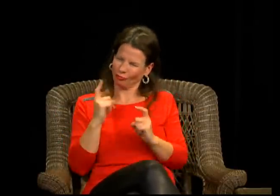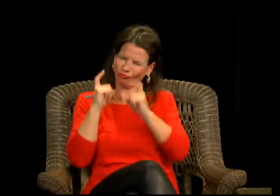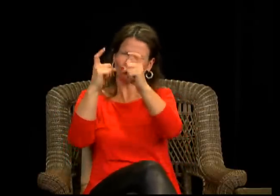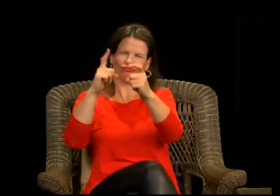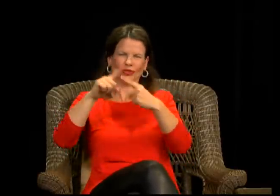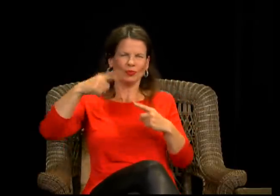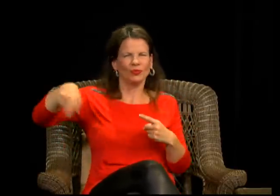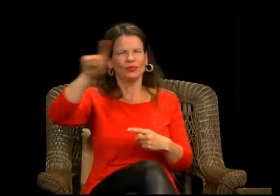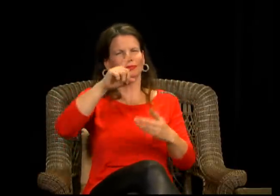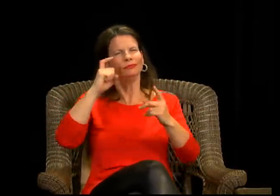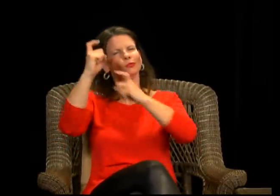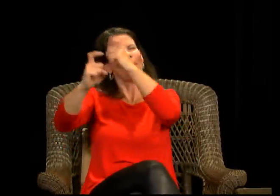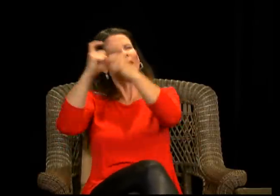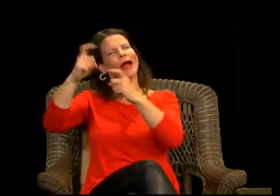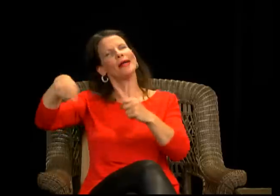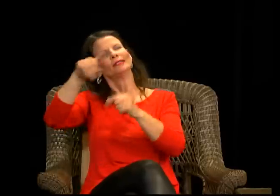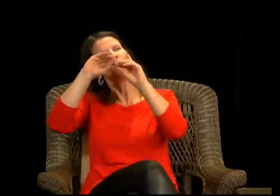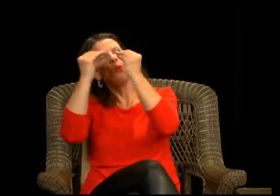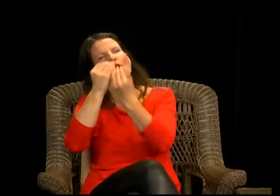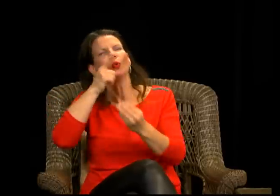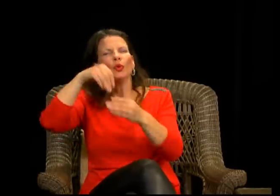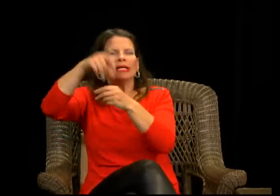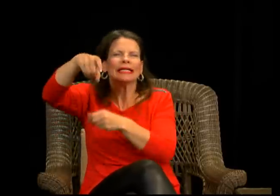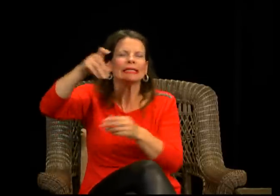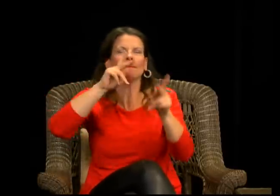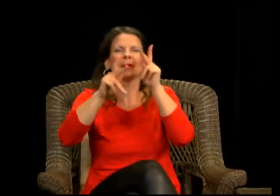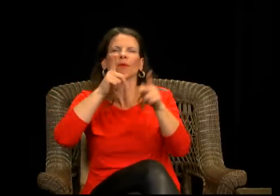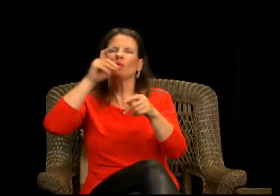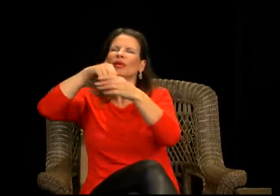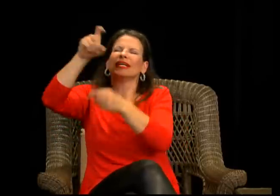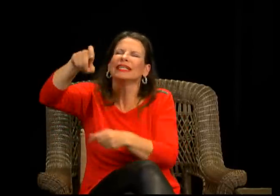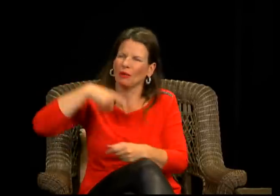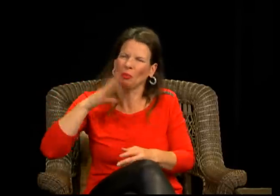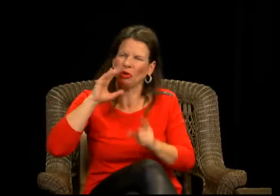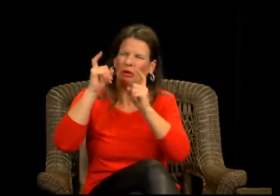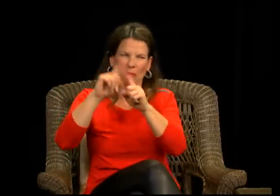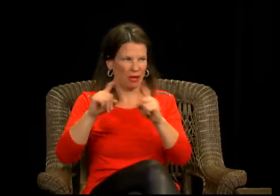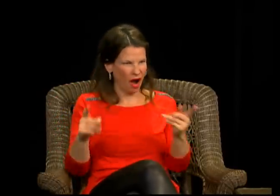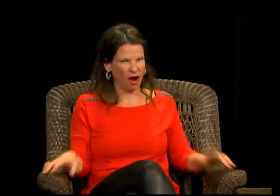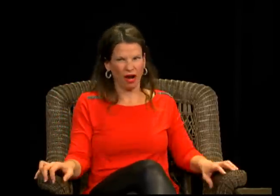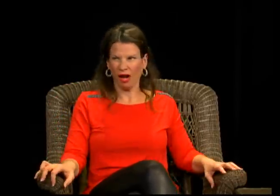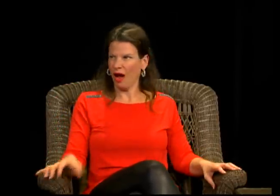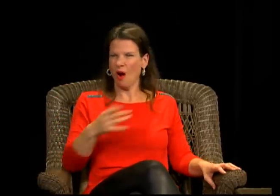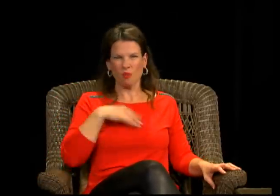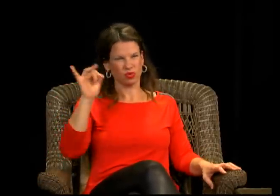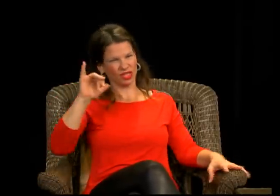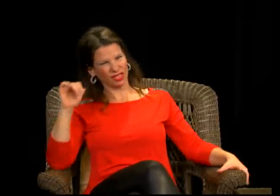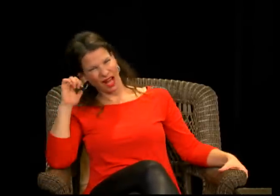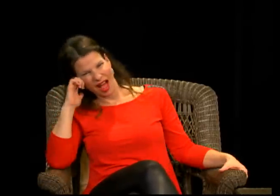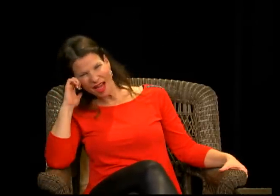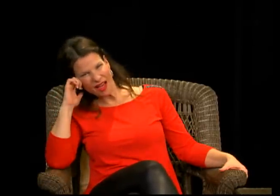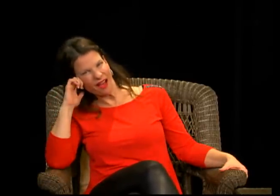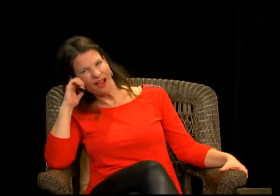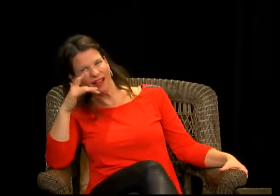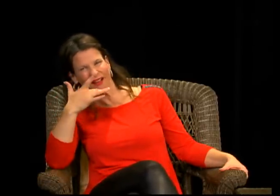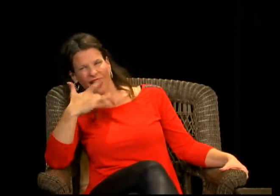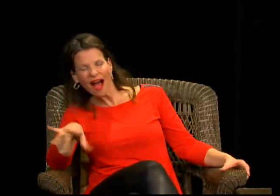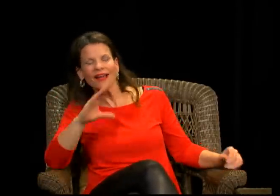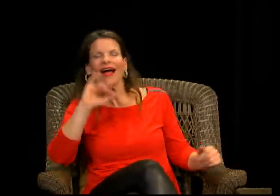goes, but still $75,000. You can, you know, give it to an organization, people in need. That's,